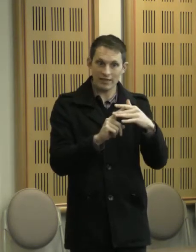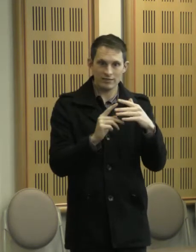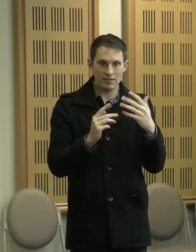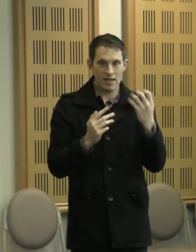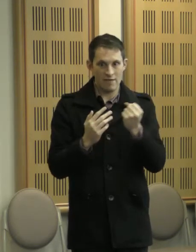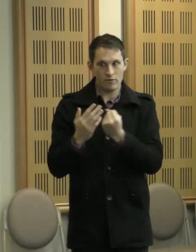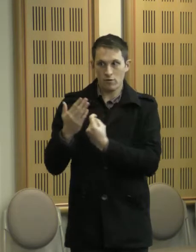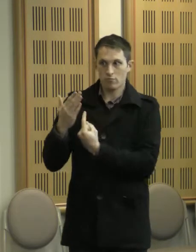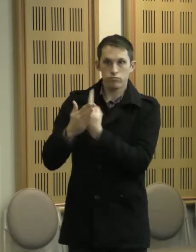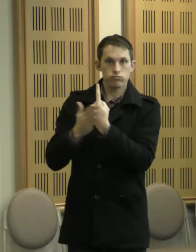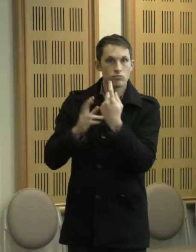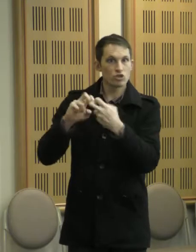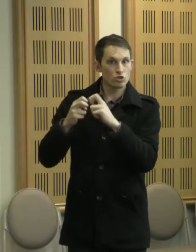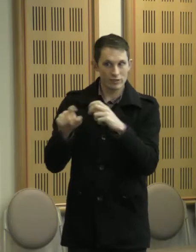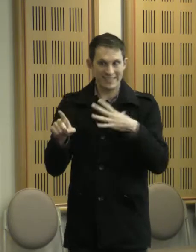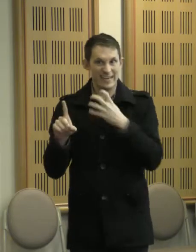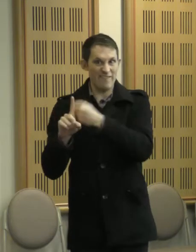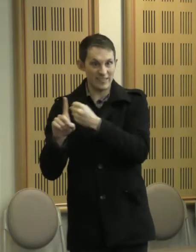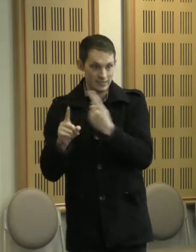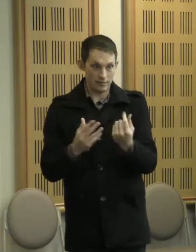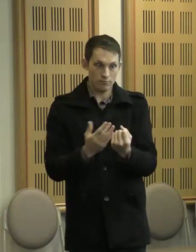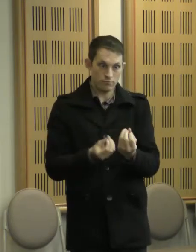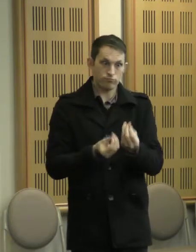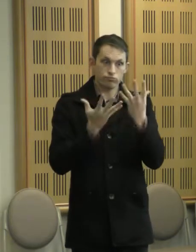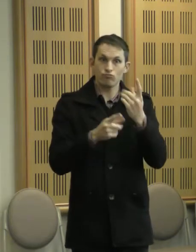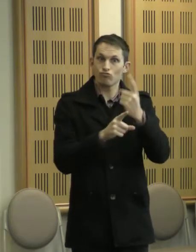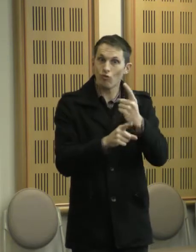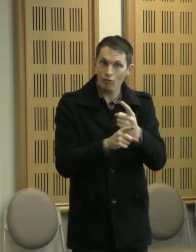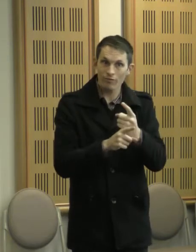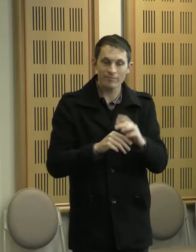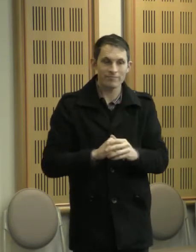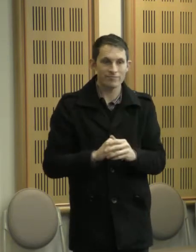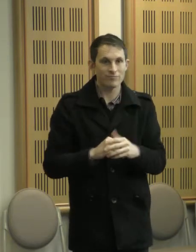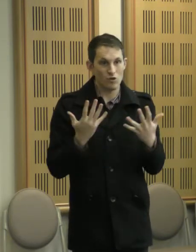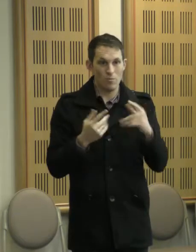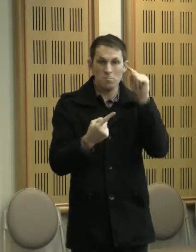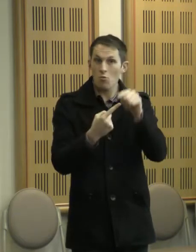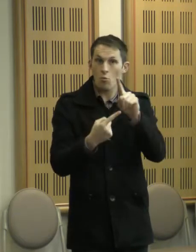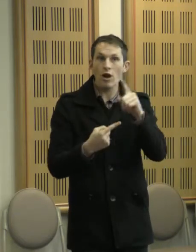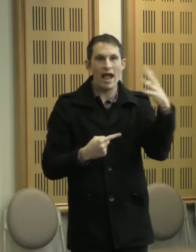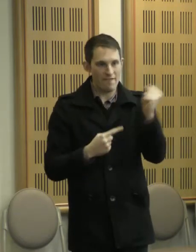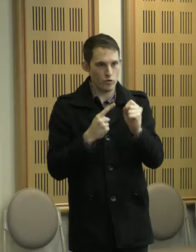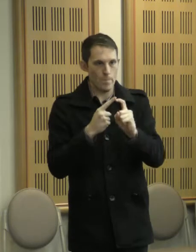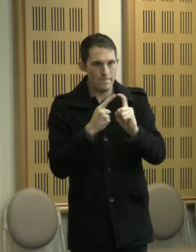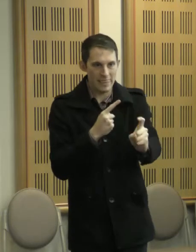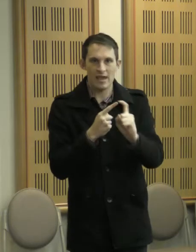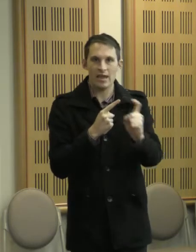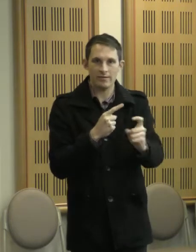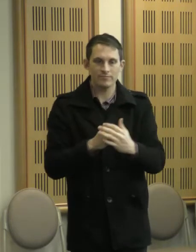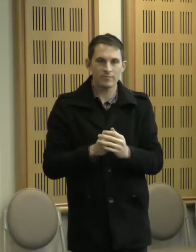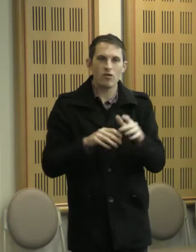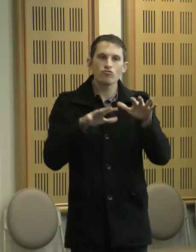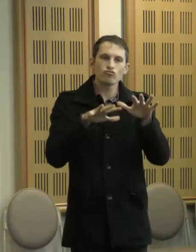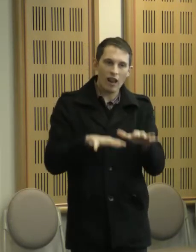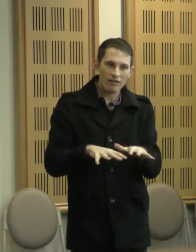advocacy are raised. In short, you just have to be there. Relax, spend the